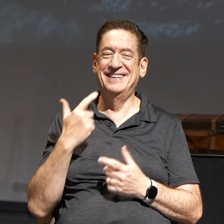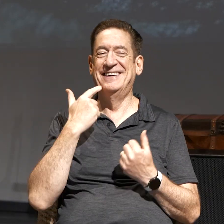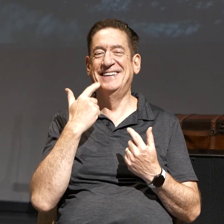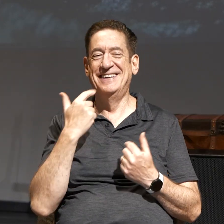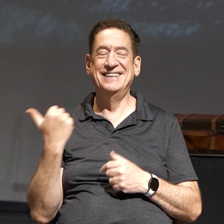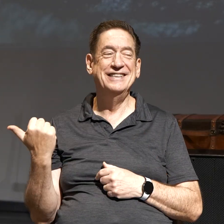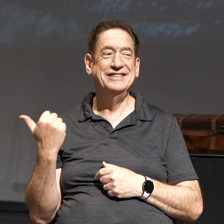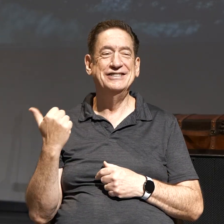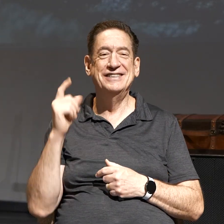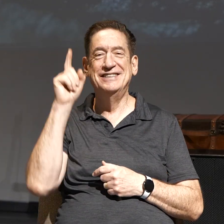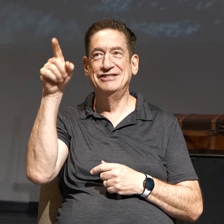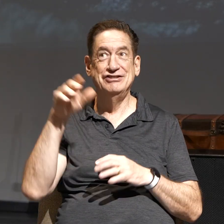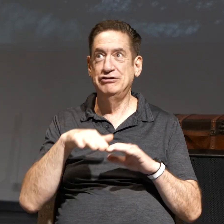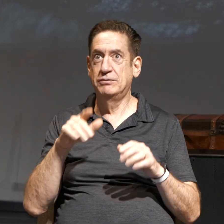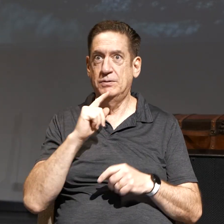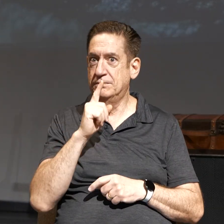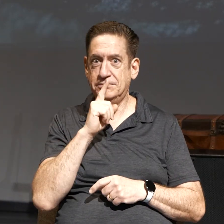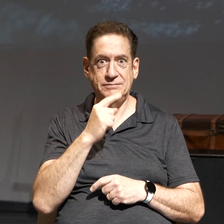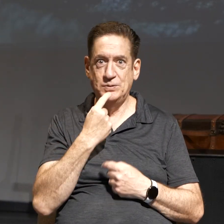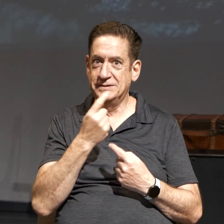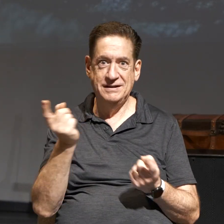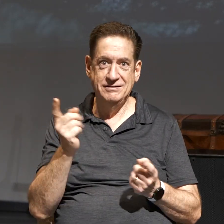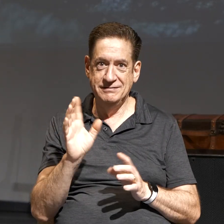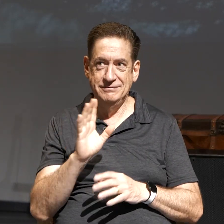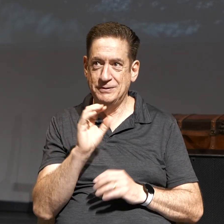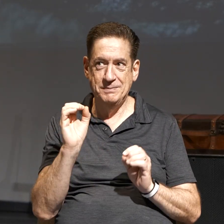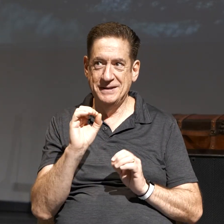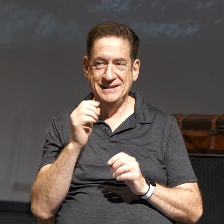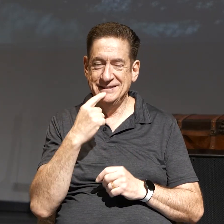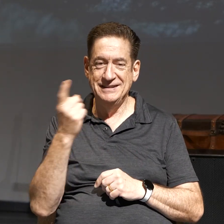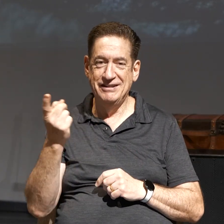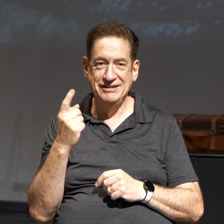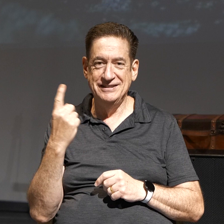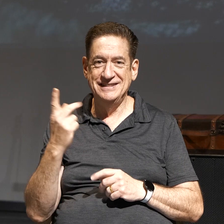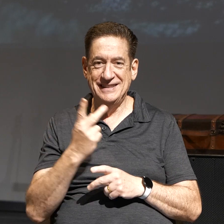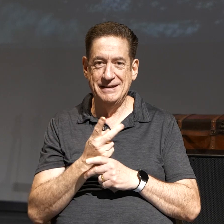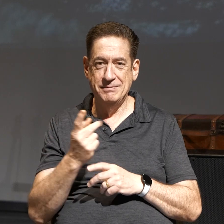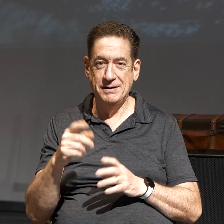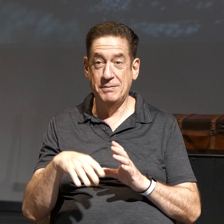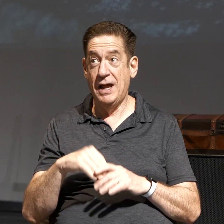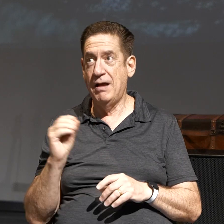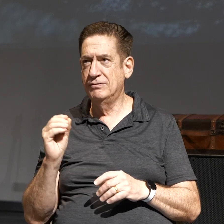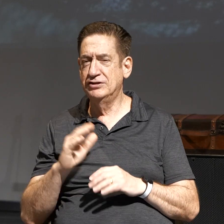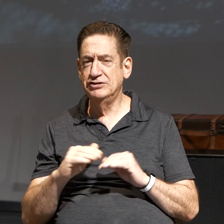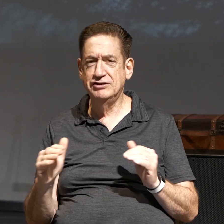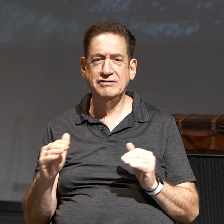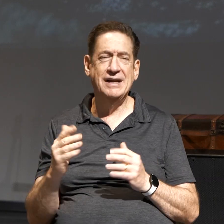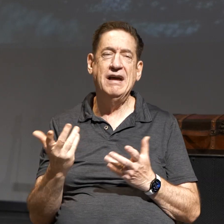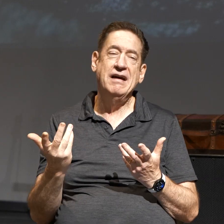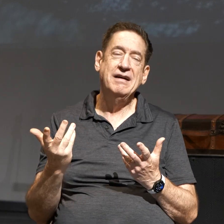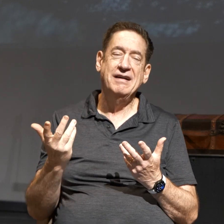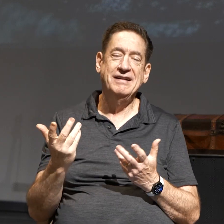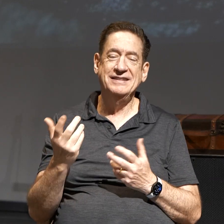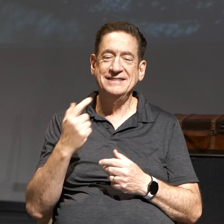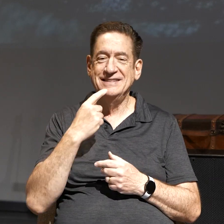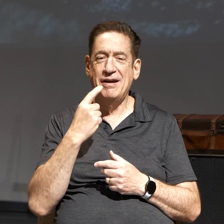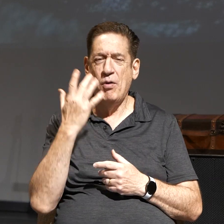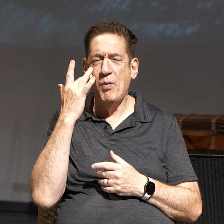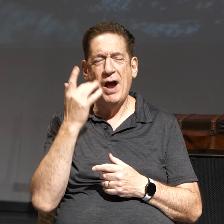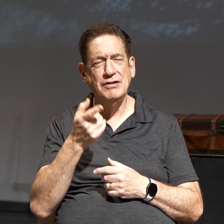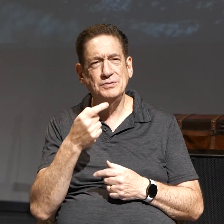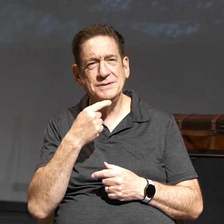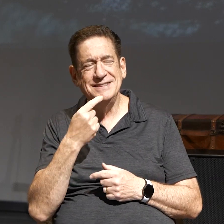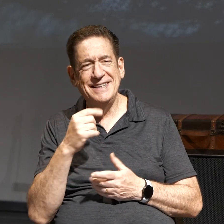She's over in the children's, so don't tell her. Nobody tell her, okay? She's helping out with the children's, but somebody will tell her, and she'll be telling me, why'd you say